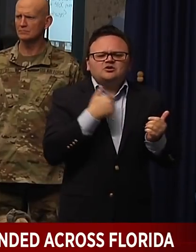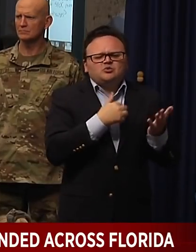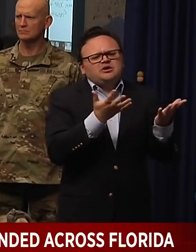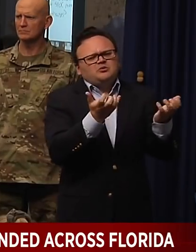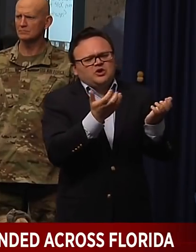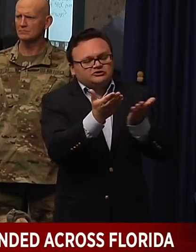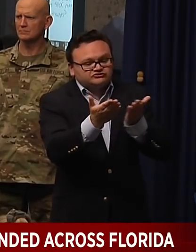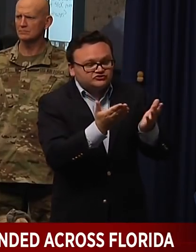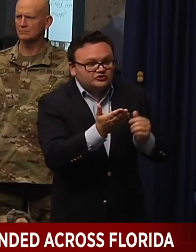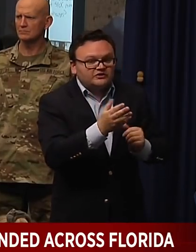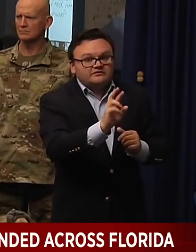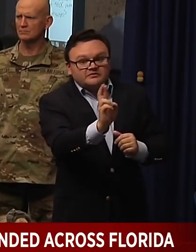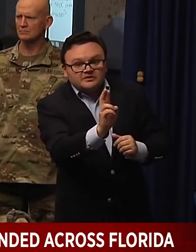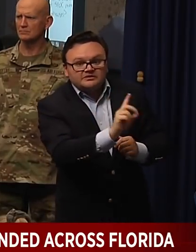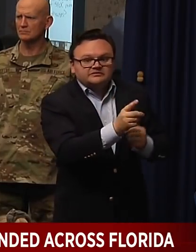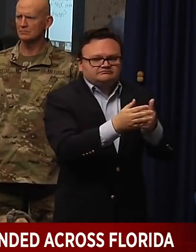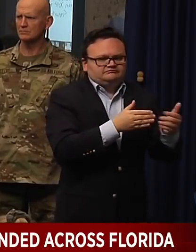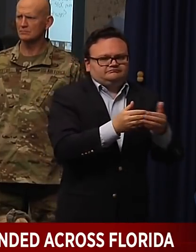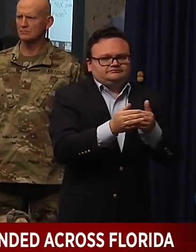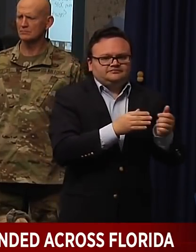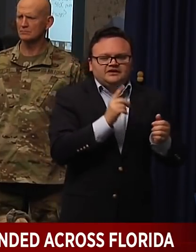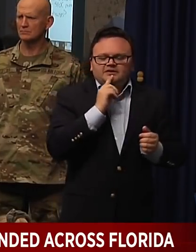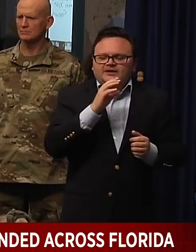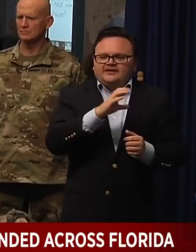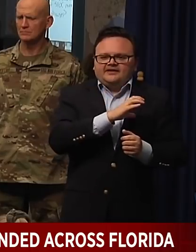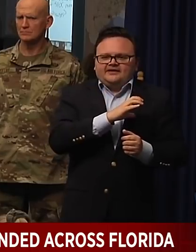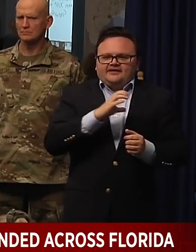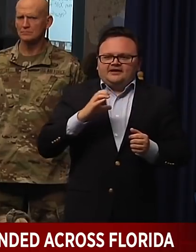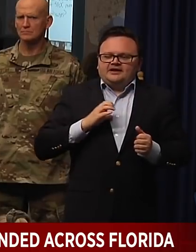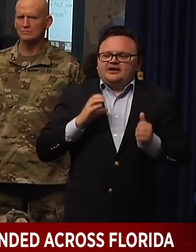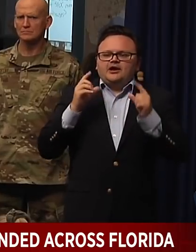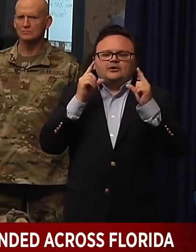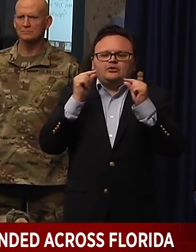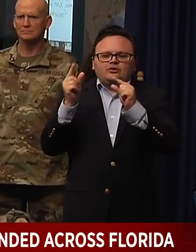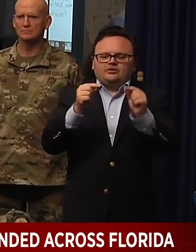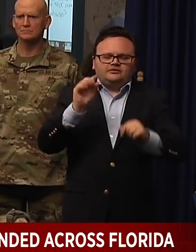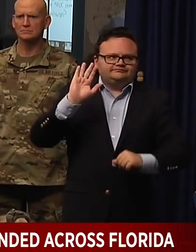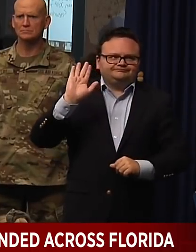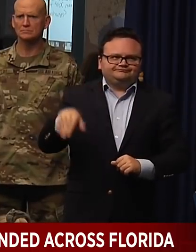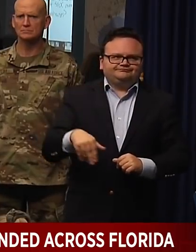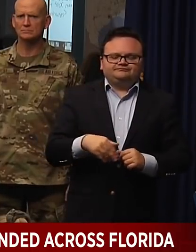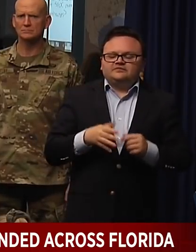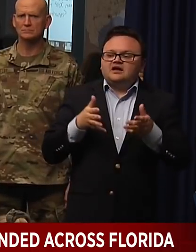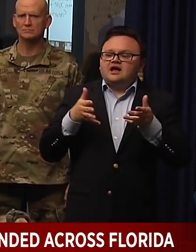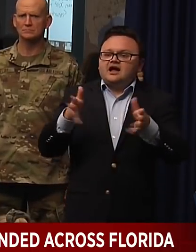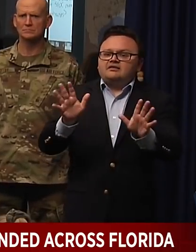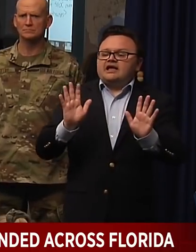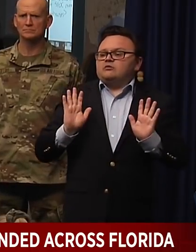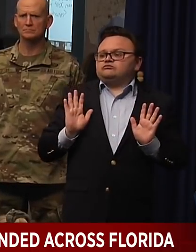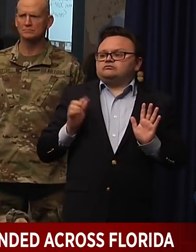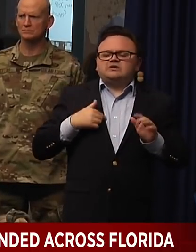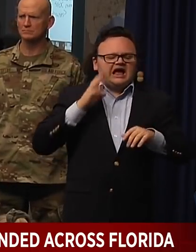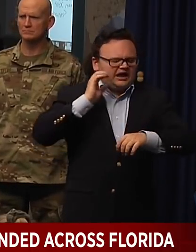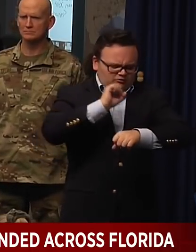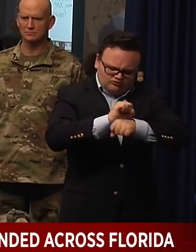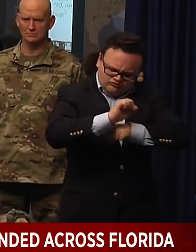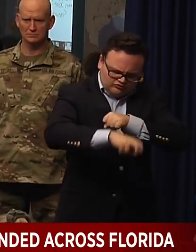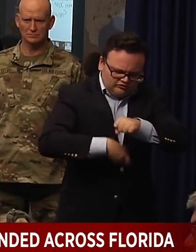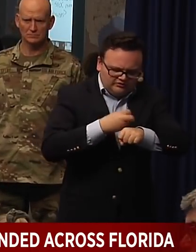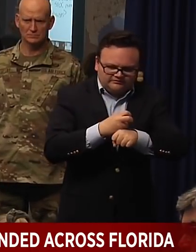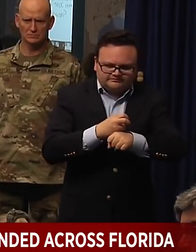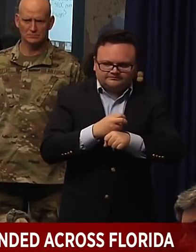expect very much more from members of Congress, quite frankly. But, you know, I'm going to let them chirp, and I'm going to work. One last question.